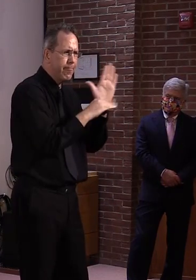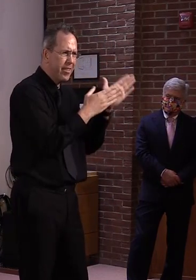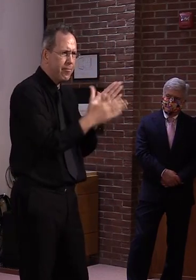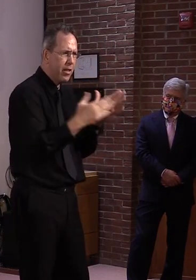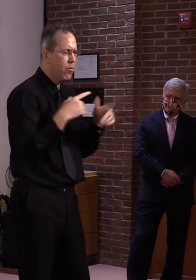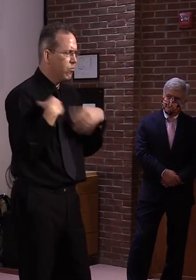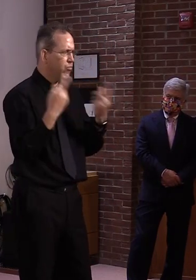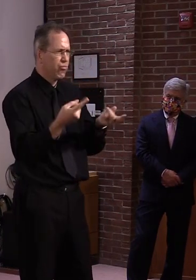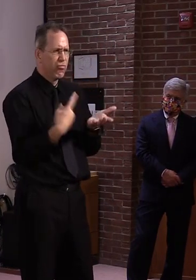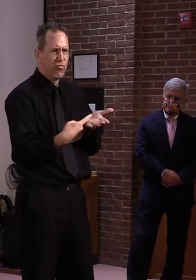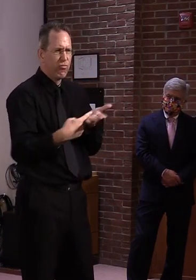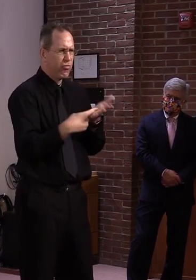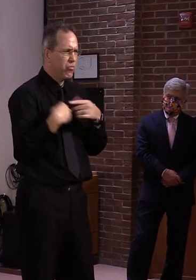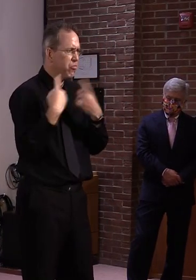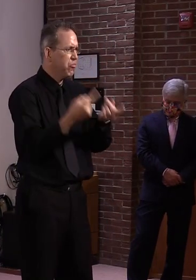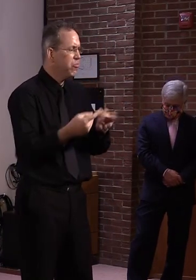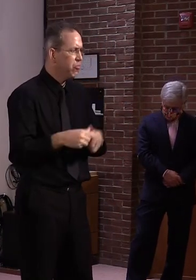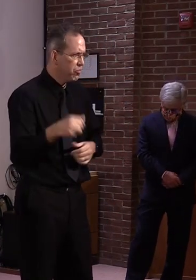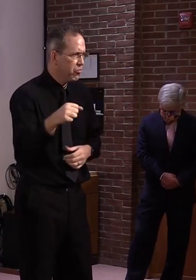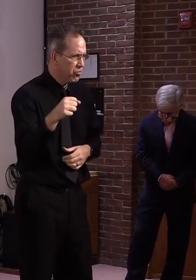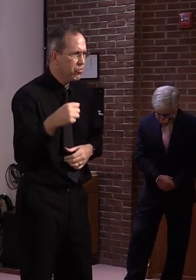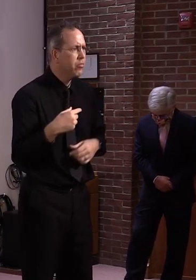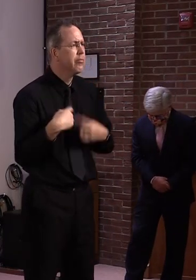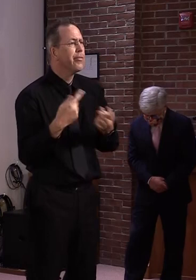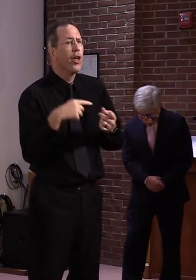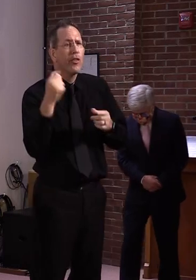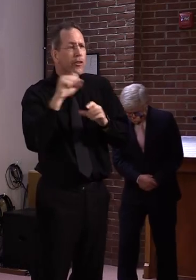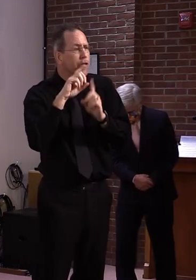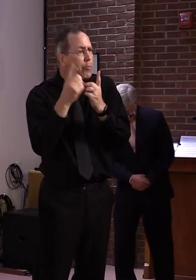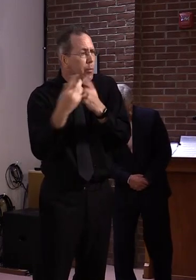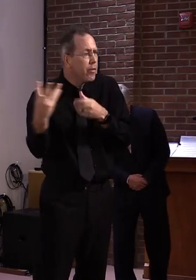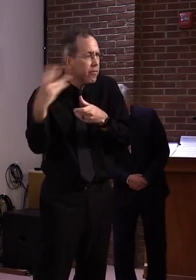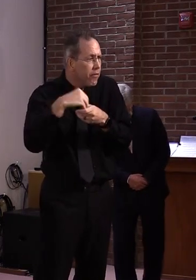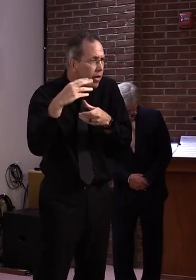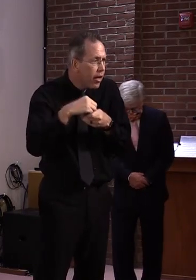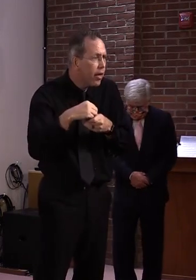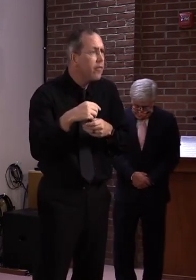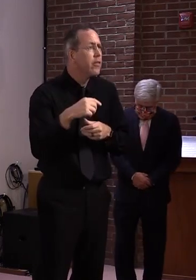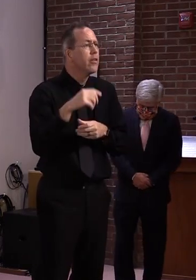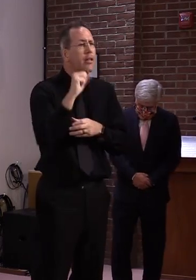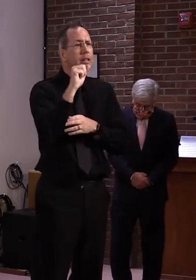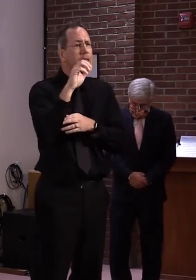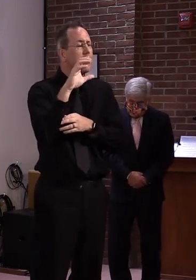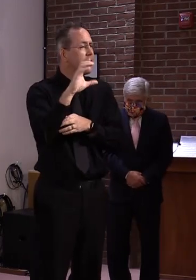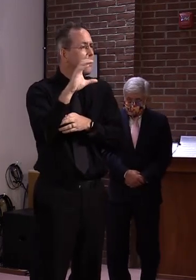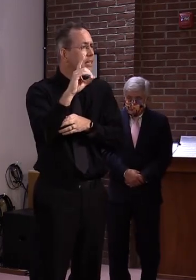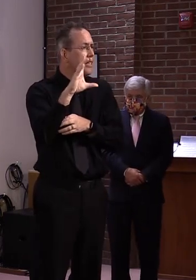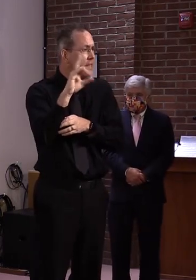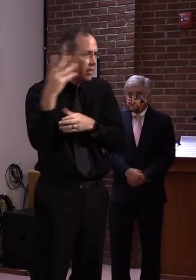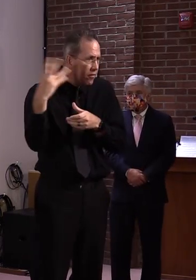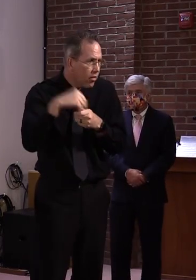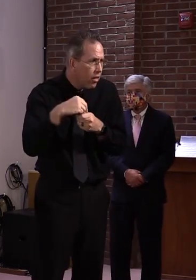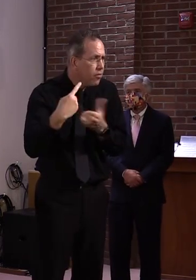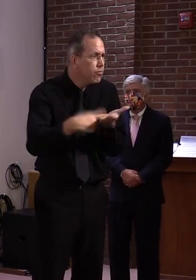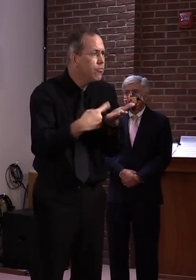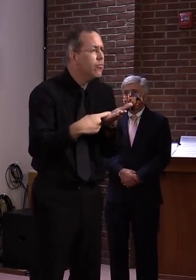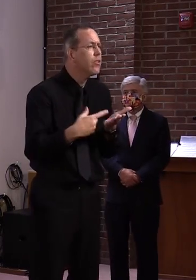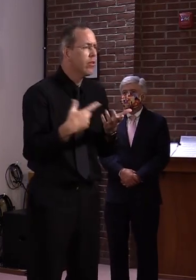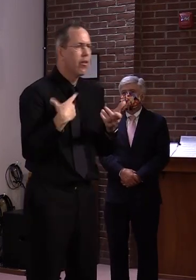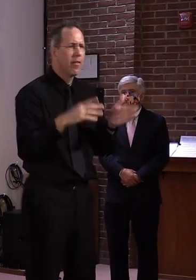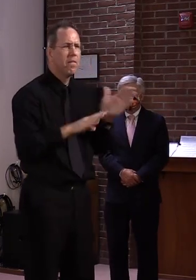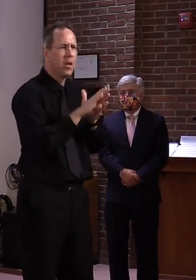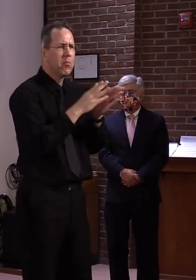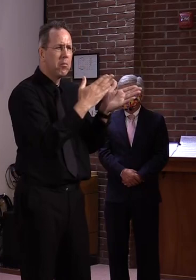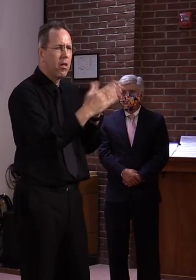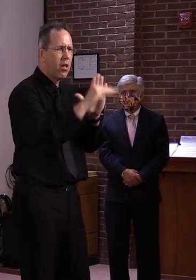ACCD team in developing these guidelines. So we're getting very close to making